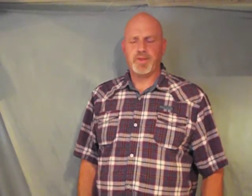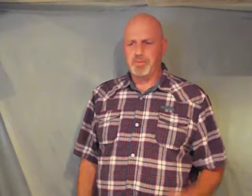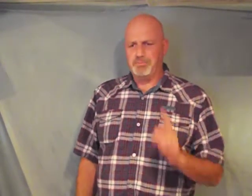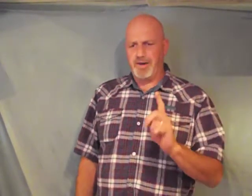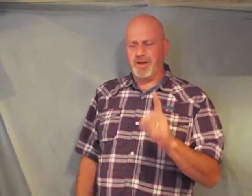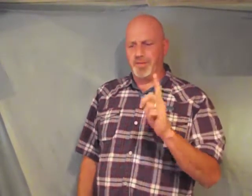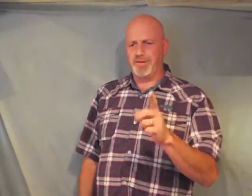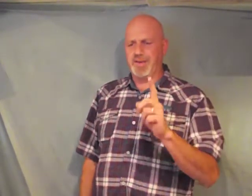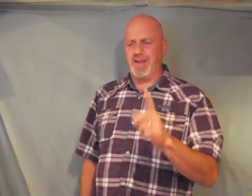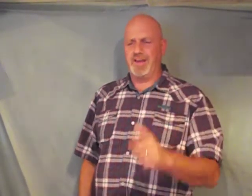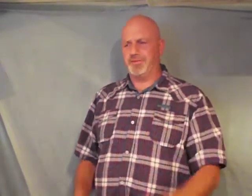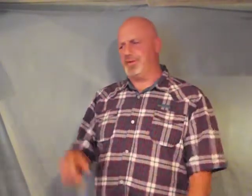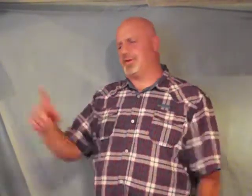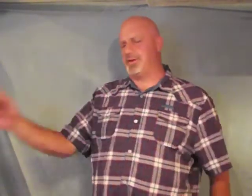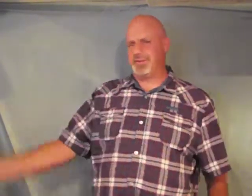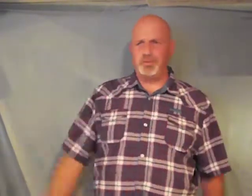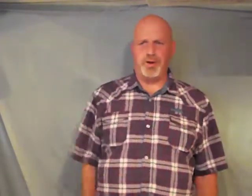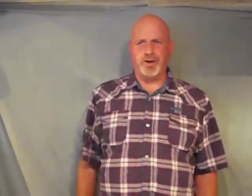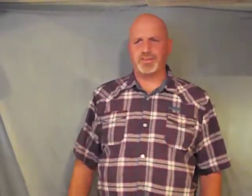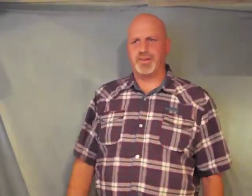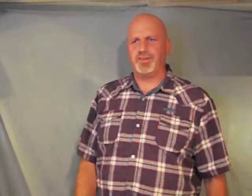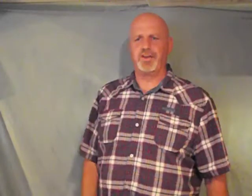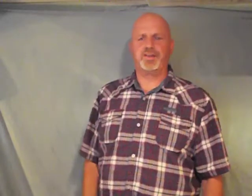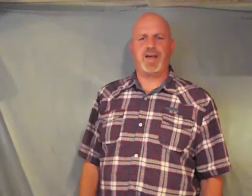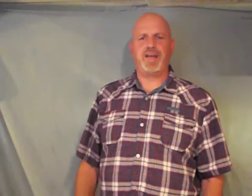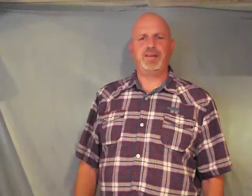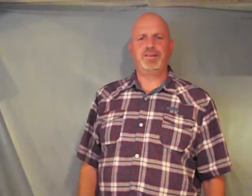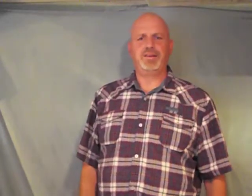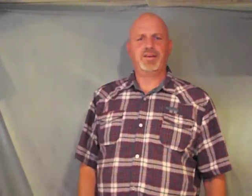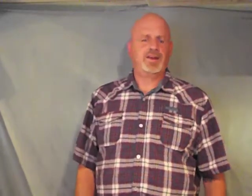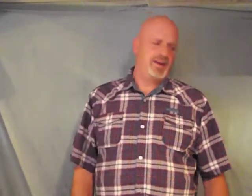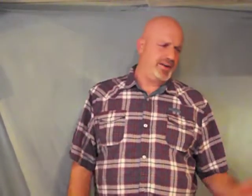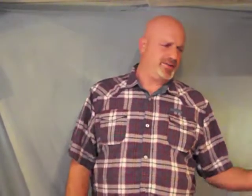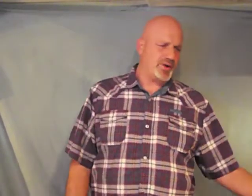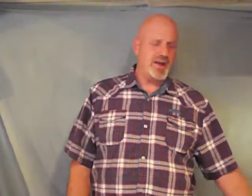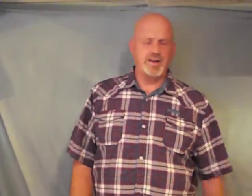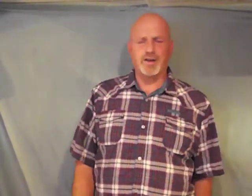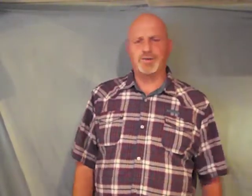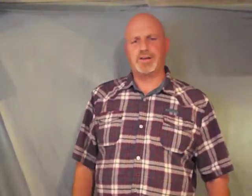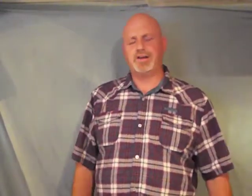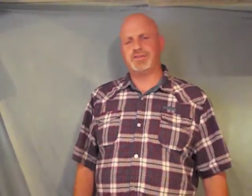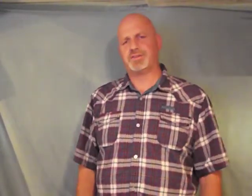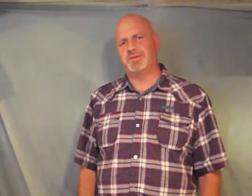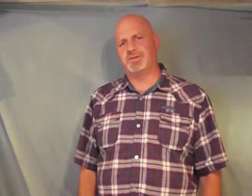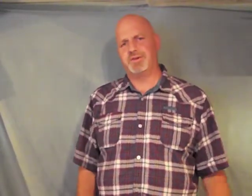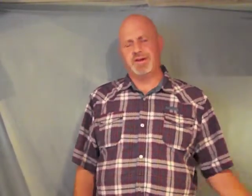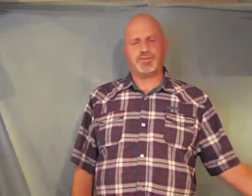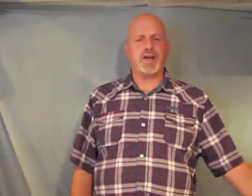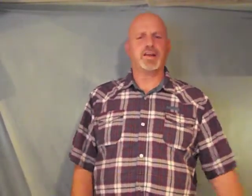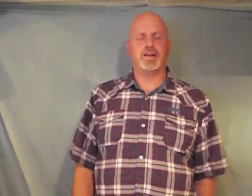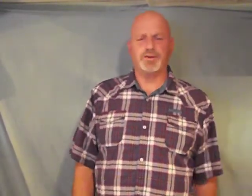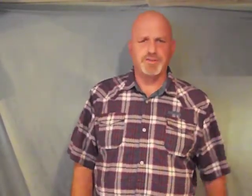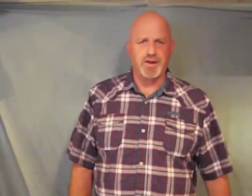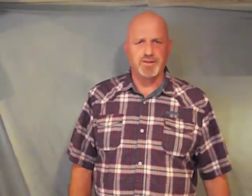but I'm going to tell you if you're going to the bars every other night and then trying to go to Sunday school and trying to go to church